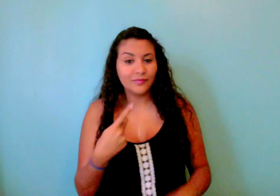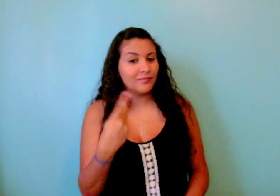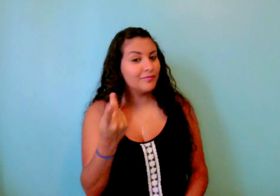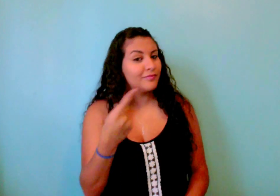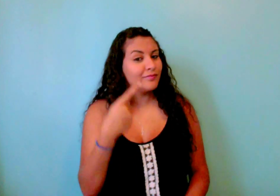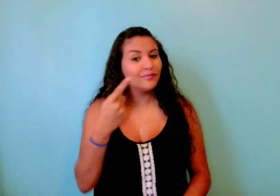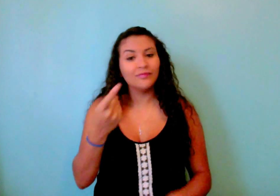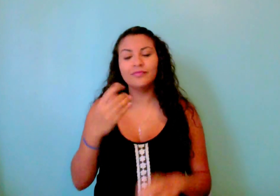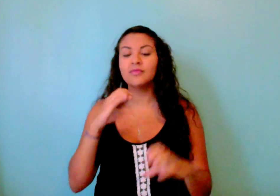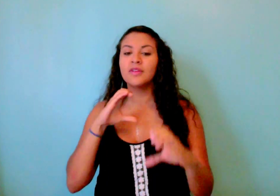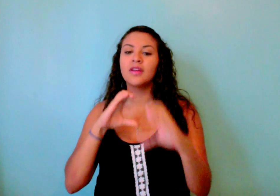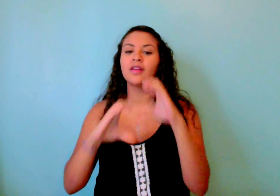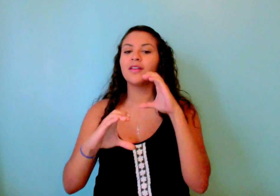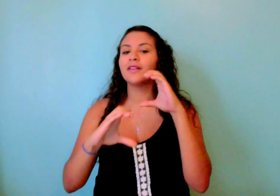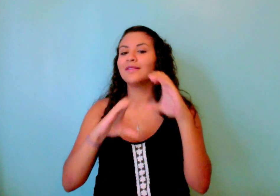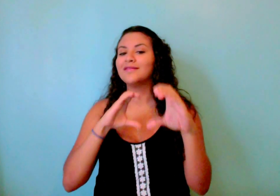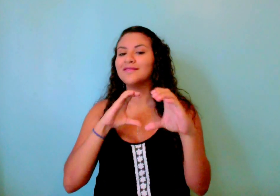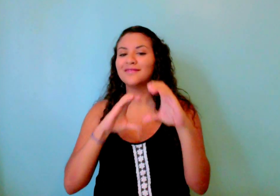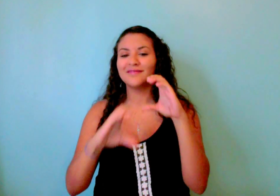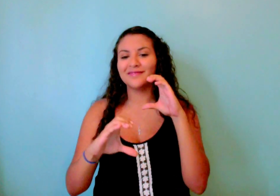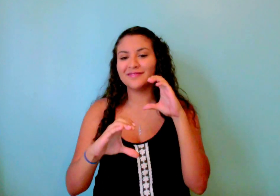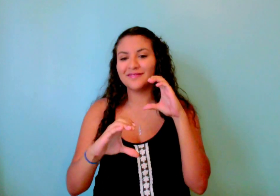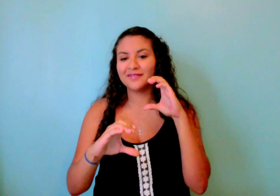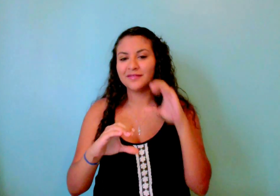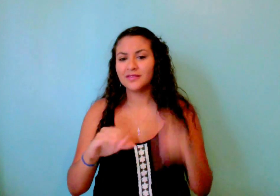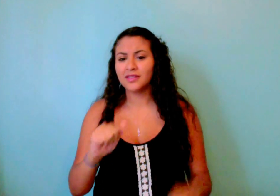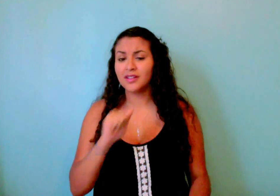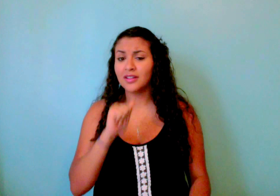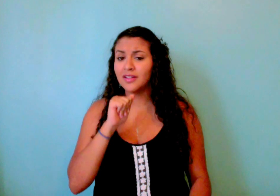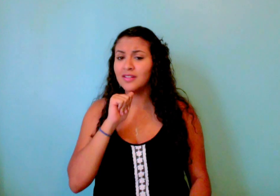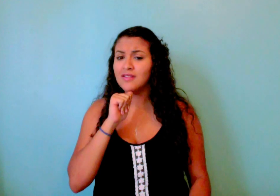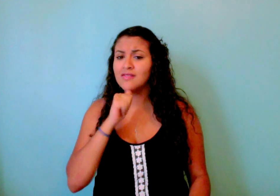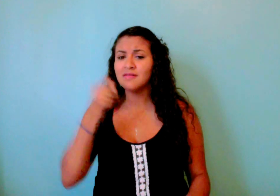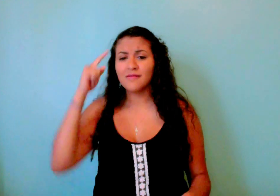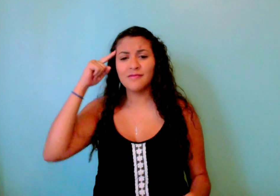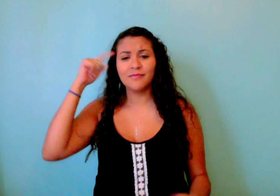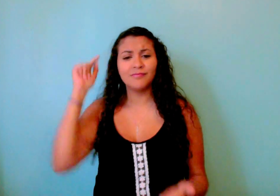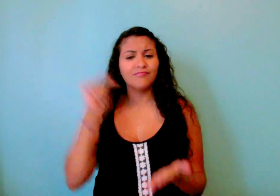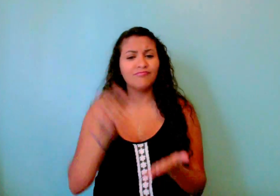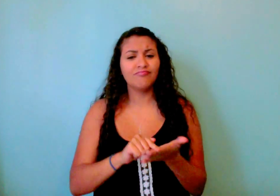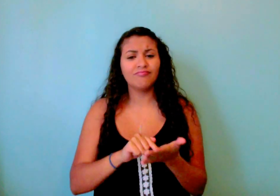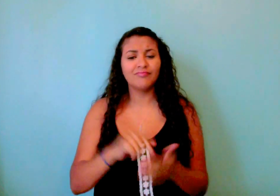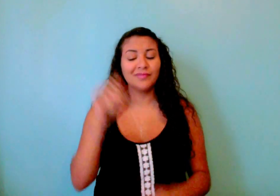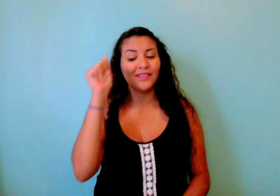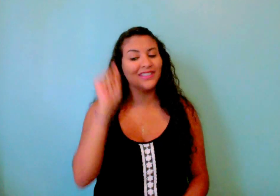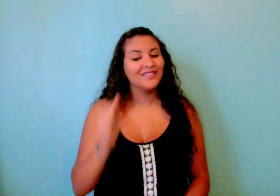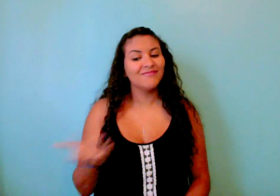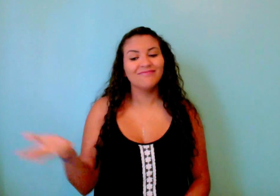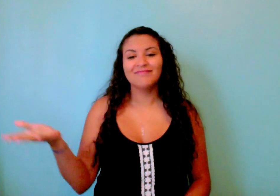eclipse in a conversation As the words may pass us by